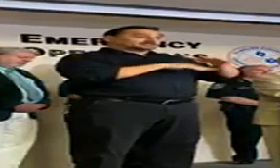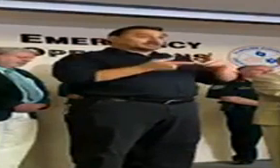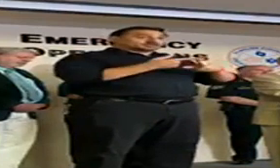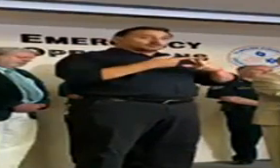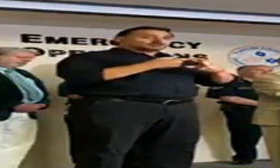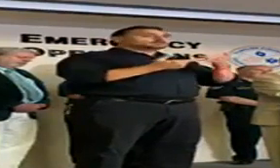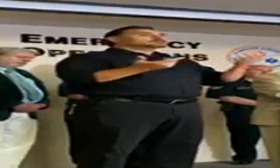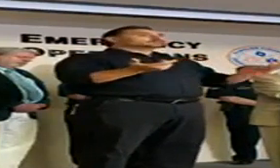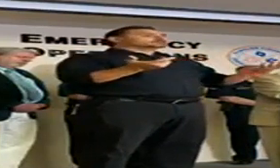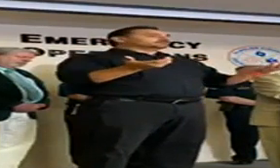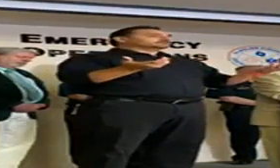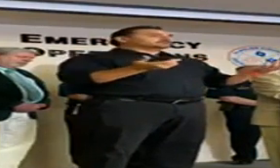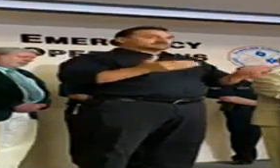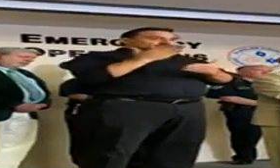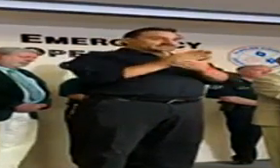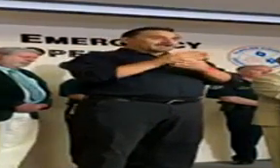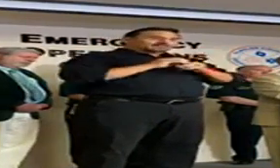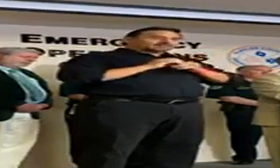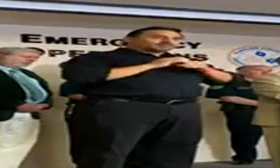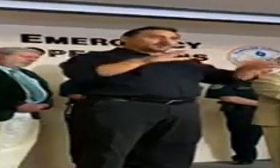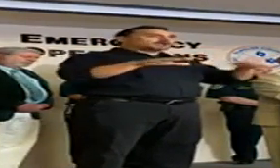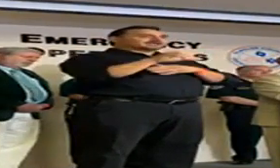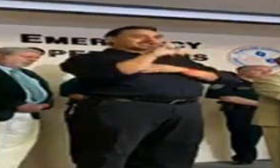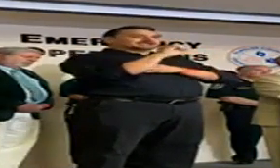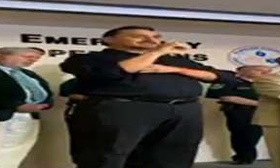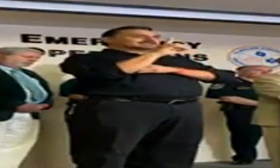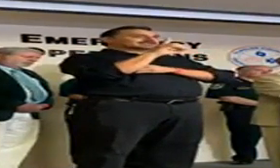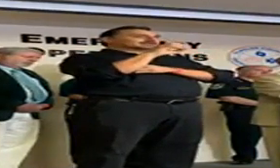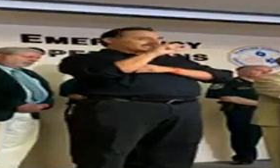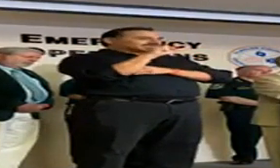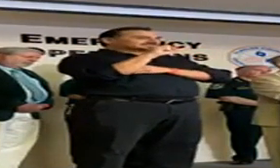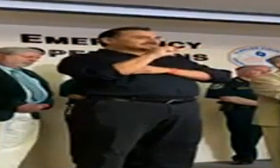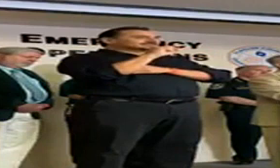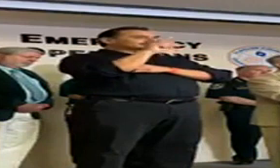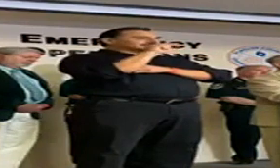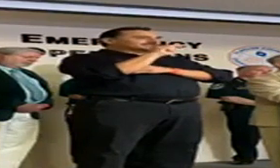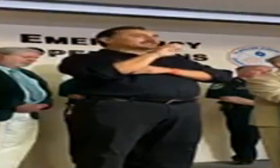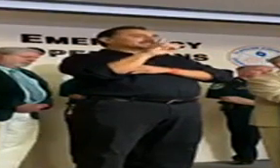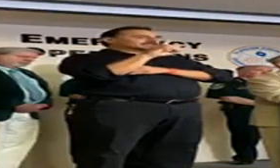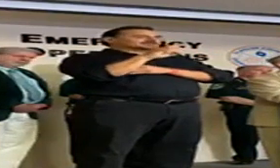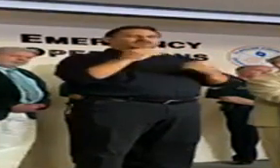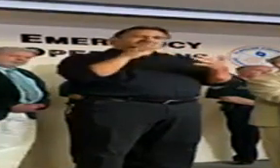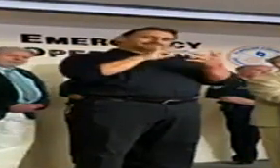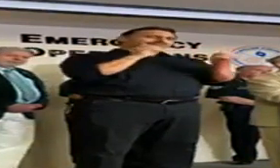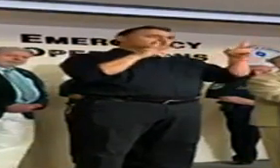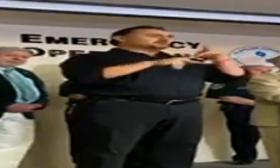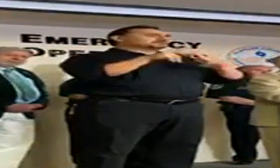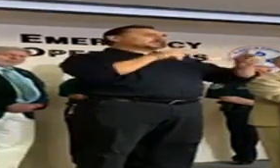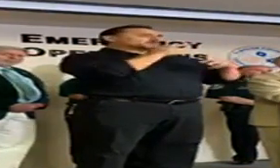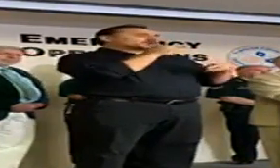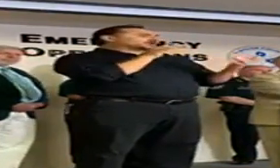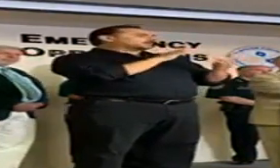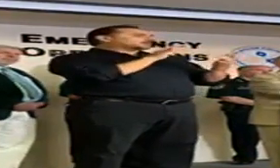stop the spread of STD. We are in touch with a lot of people who may have come in